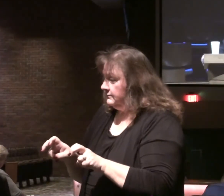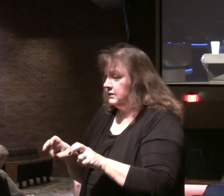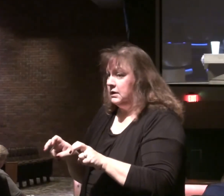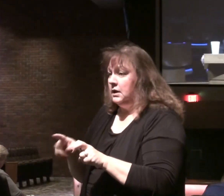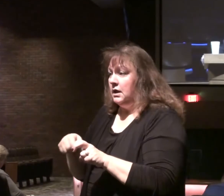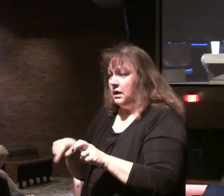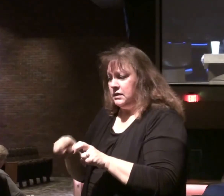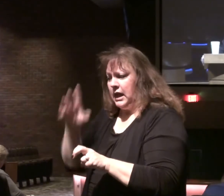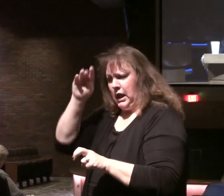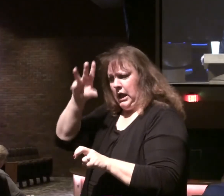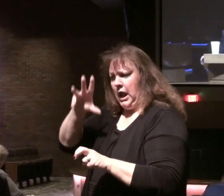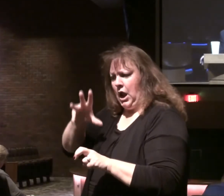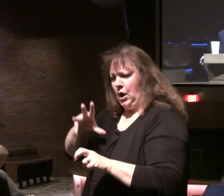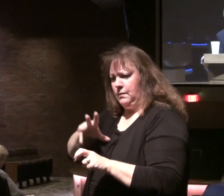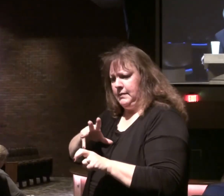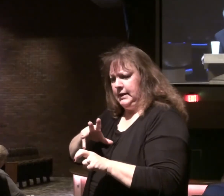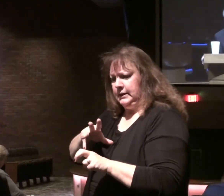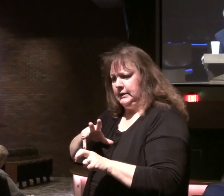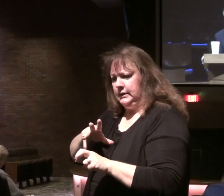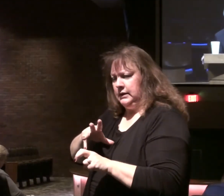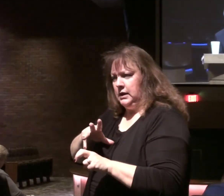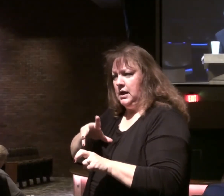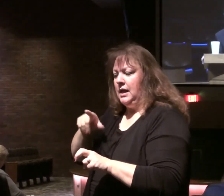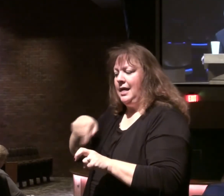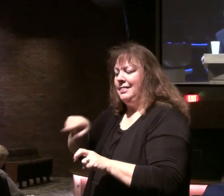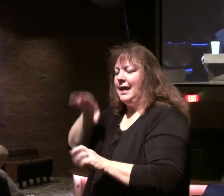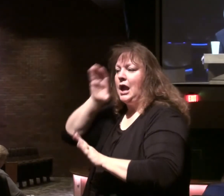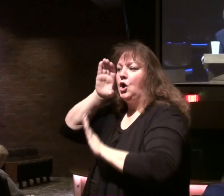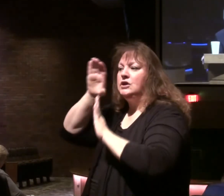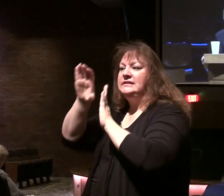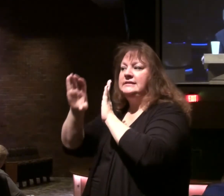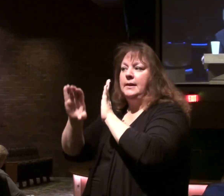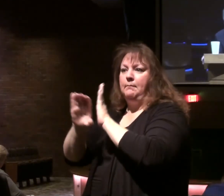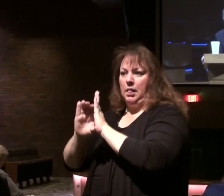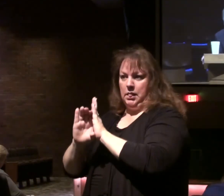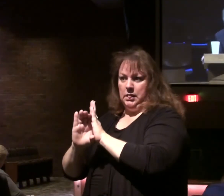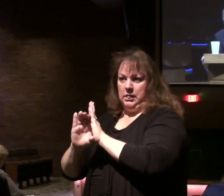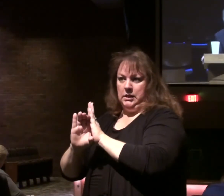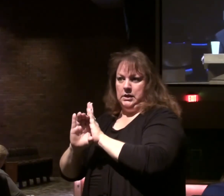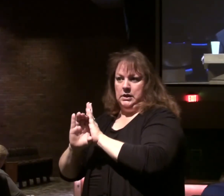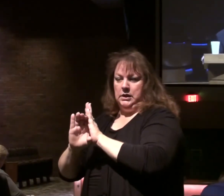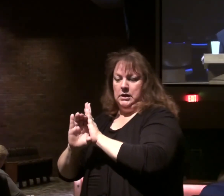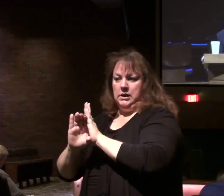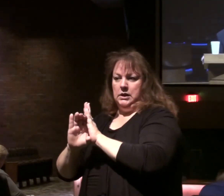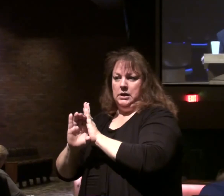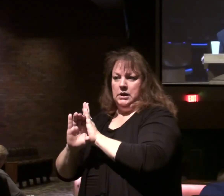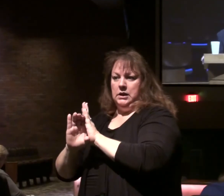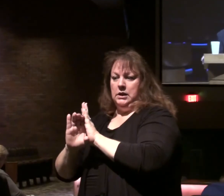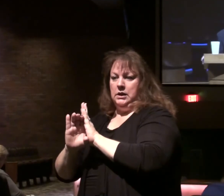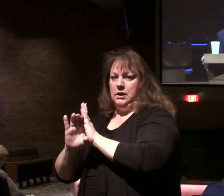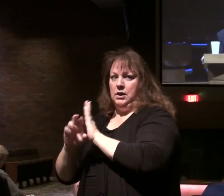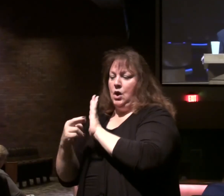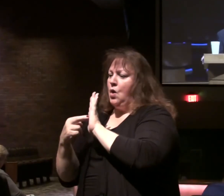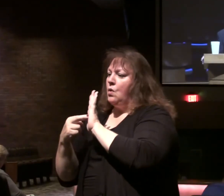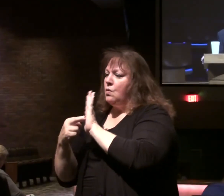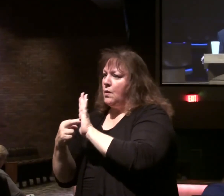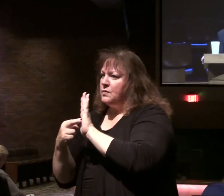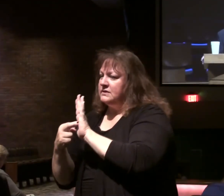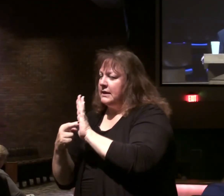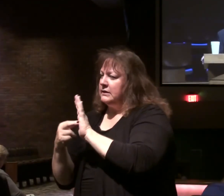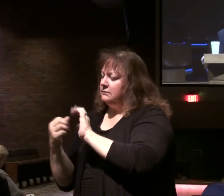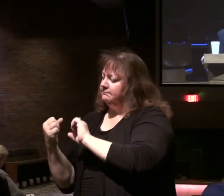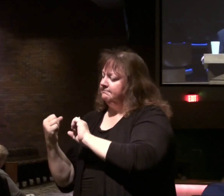Indeed, they are men who are a symbol. So here we have an indication. I'm using them to represent something greater.